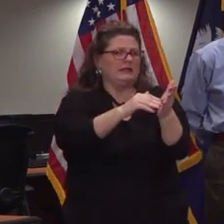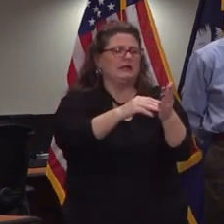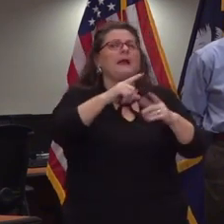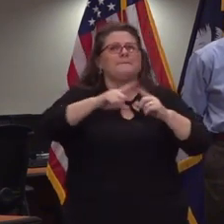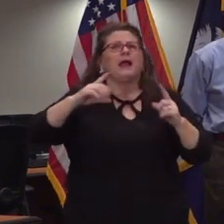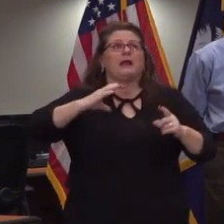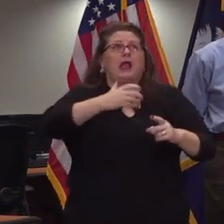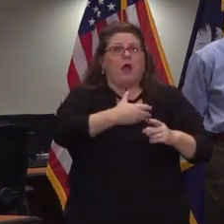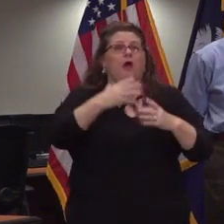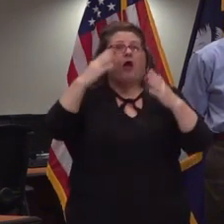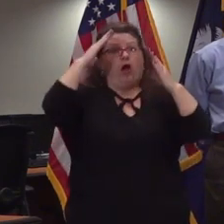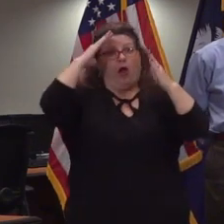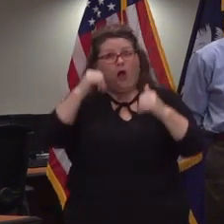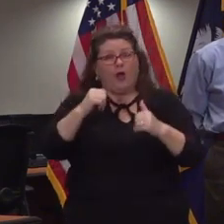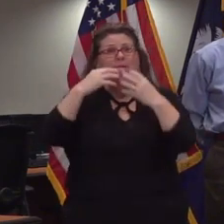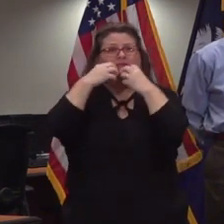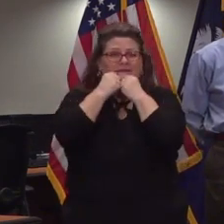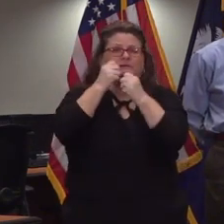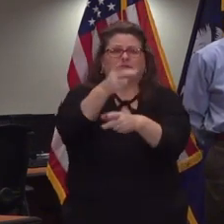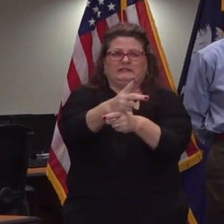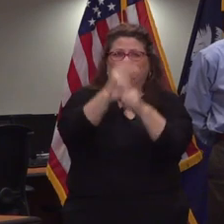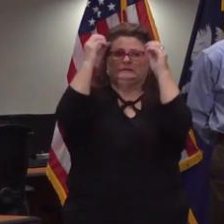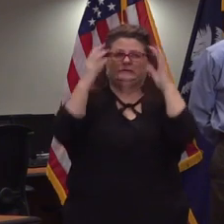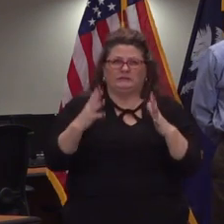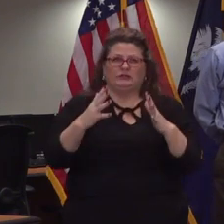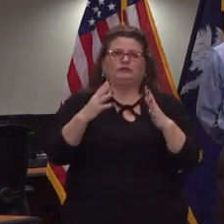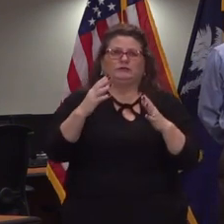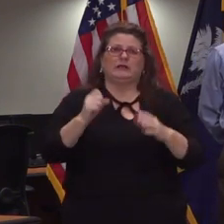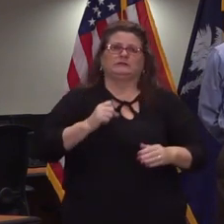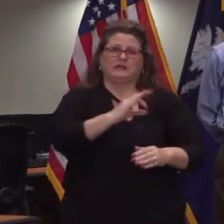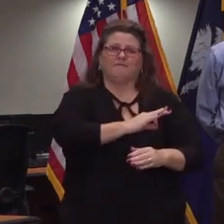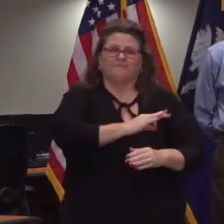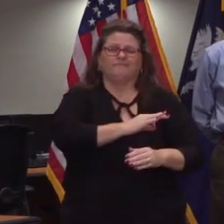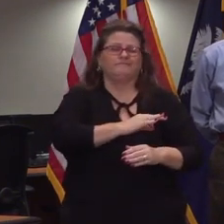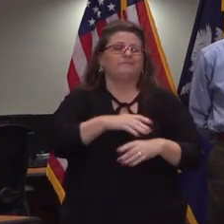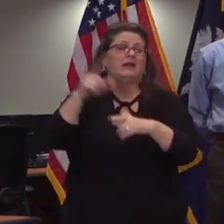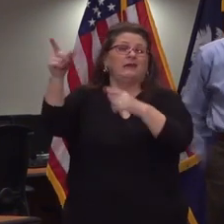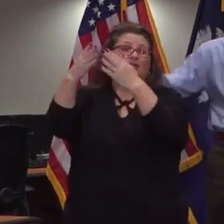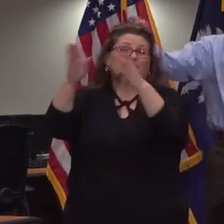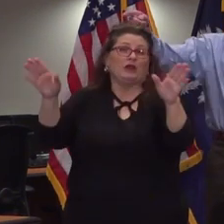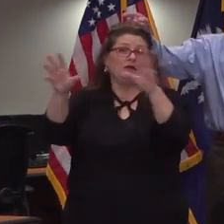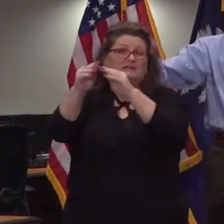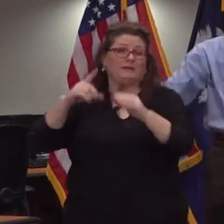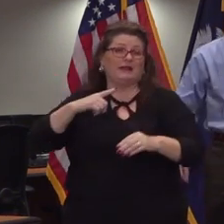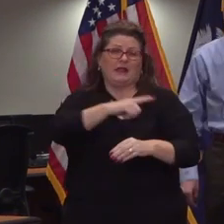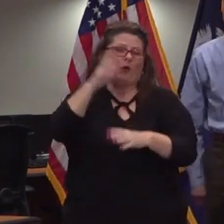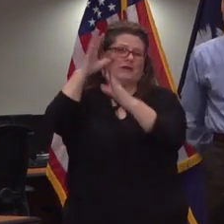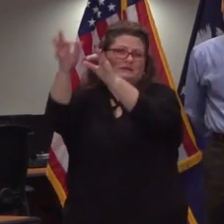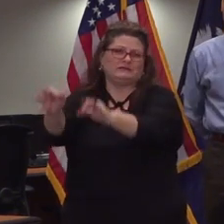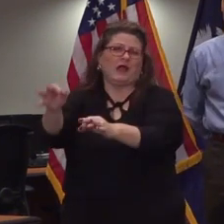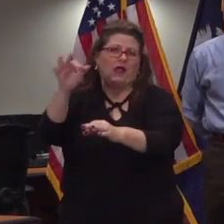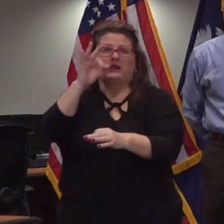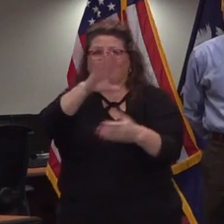as many of our folks we need these instructional folks working so that decision would be made later by the general assembly yes ma'am going back